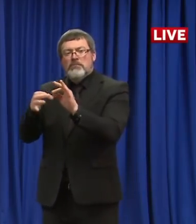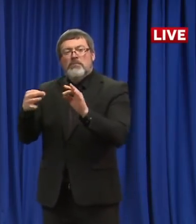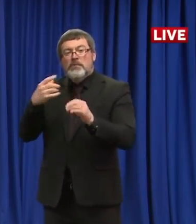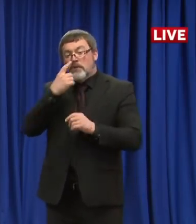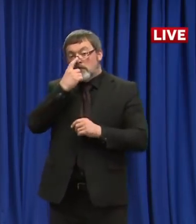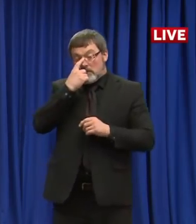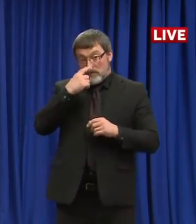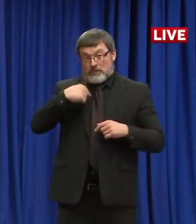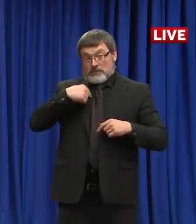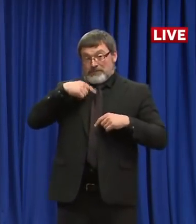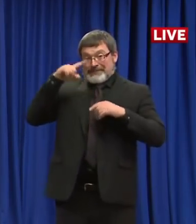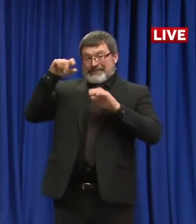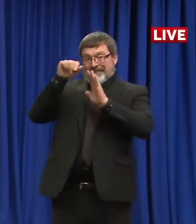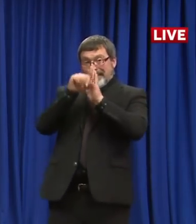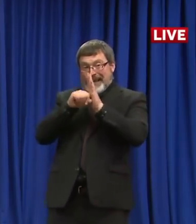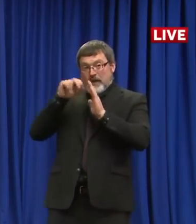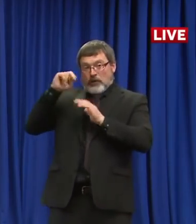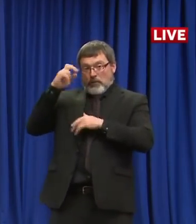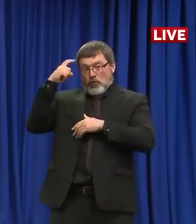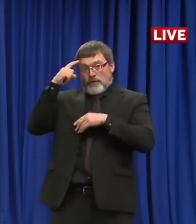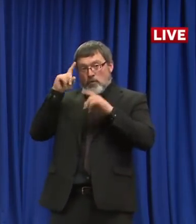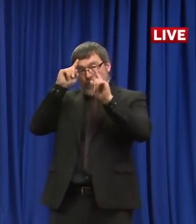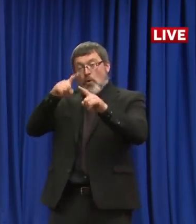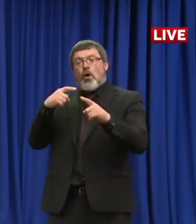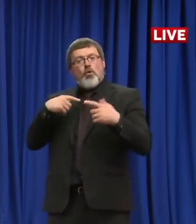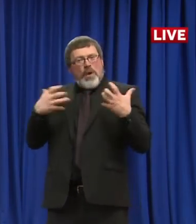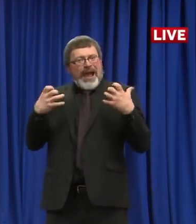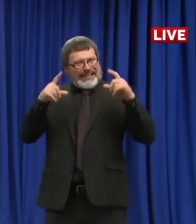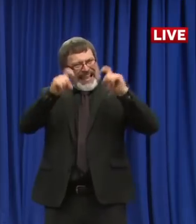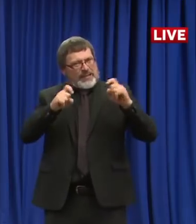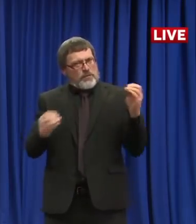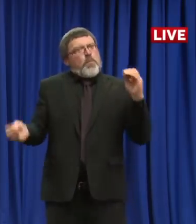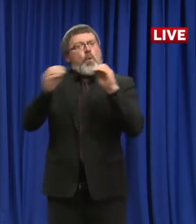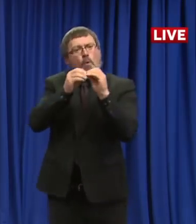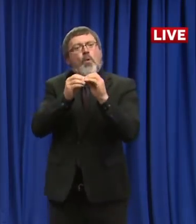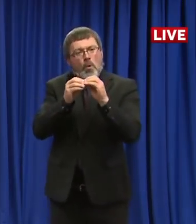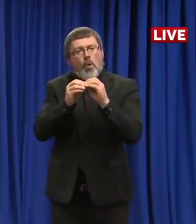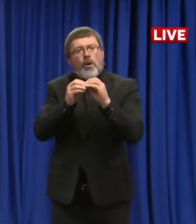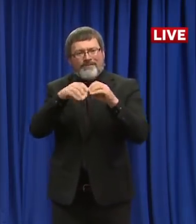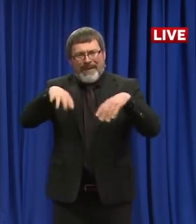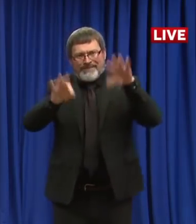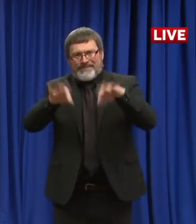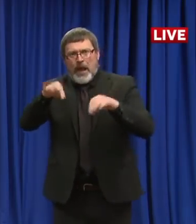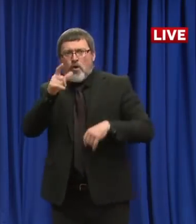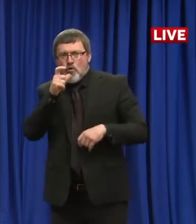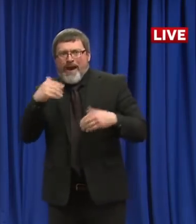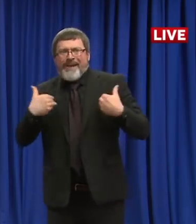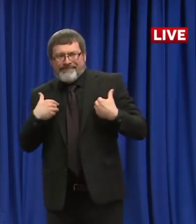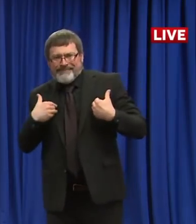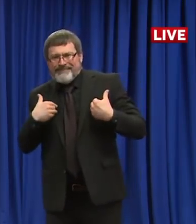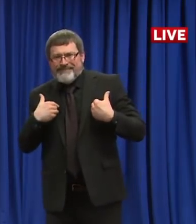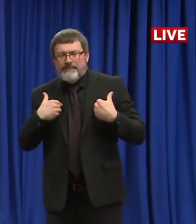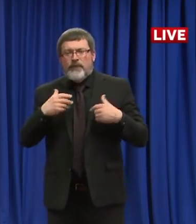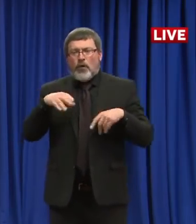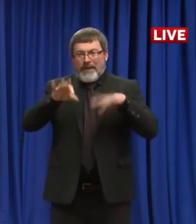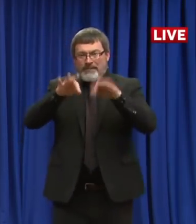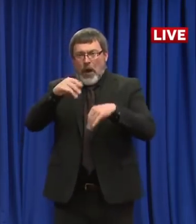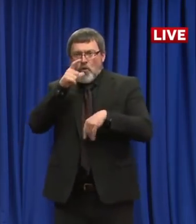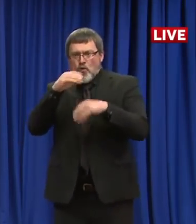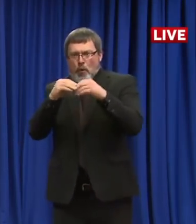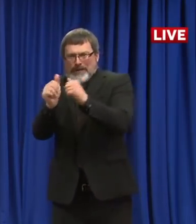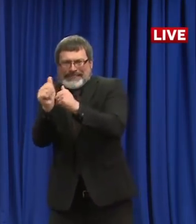testing for those, especially those who are more vulnerable to complications and where the test may help